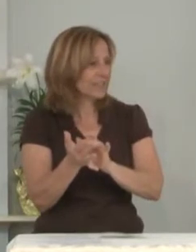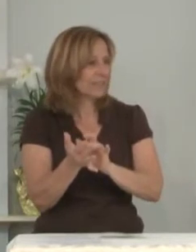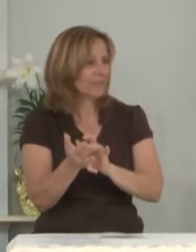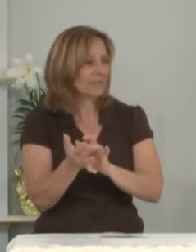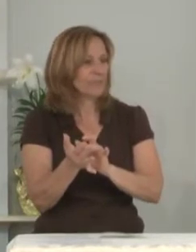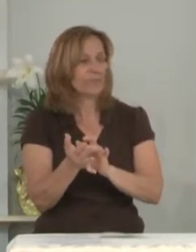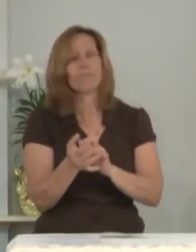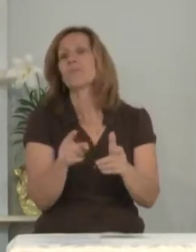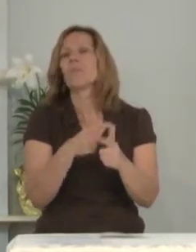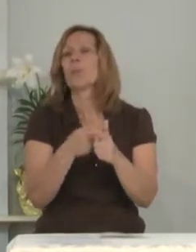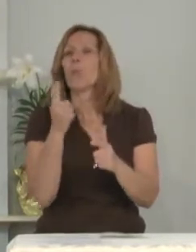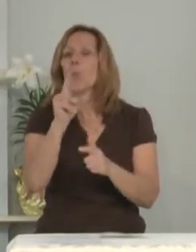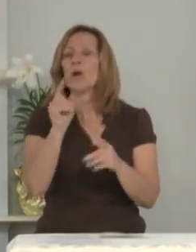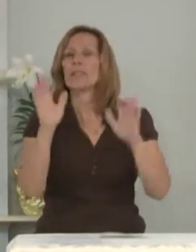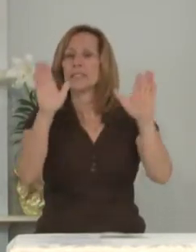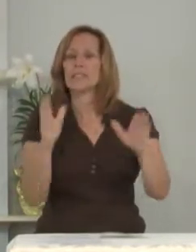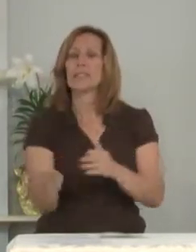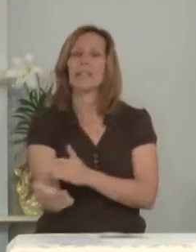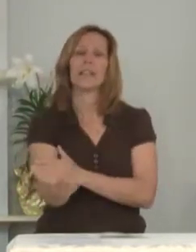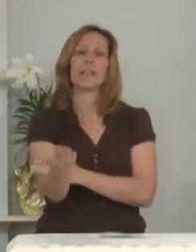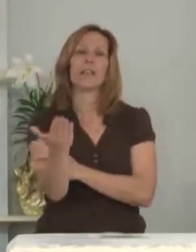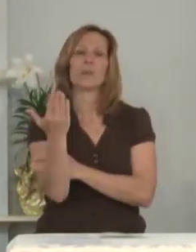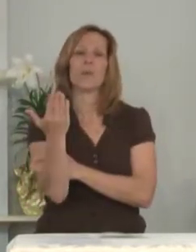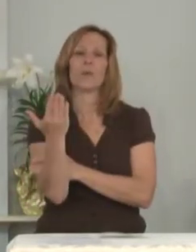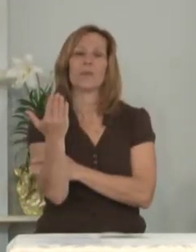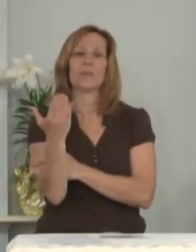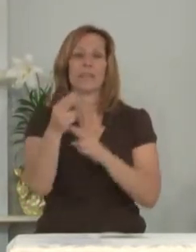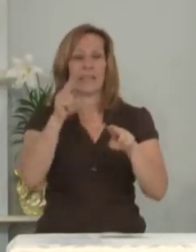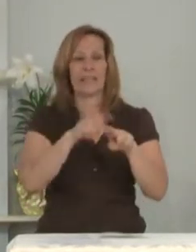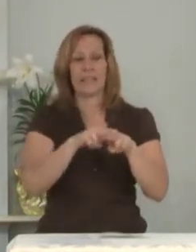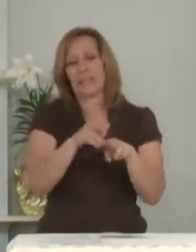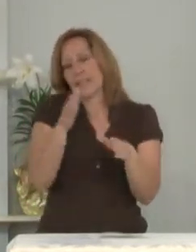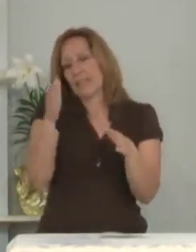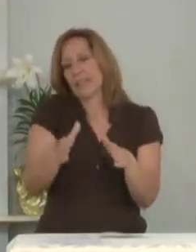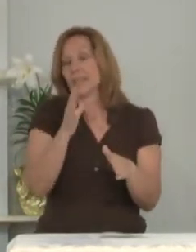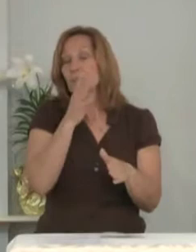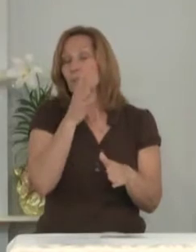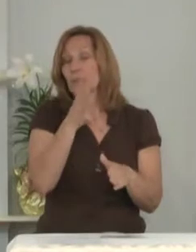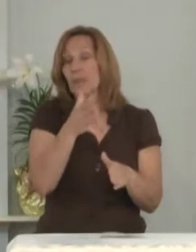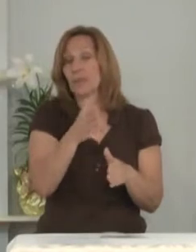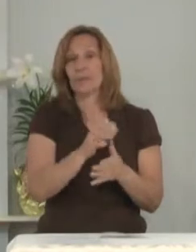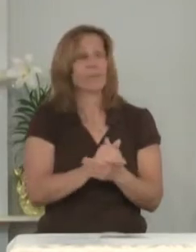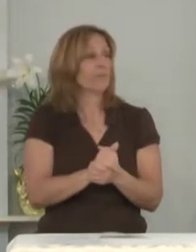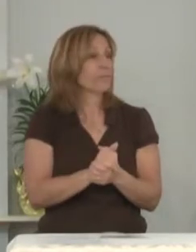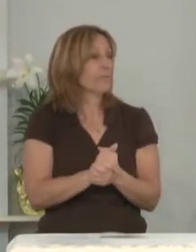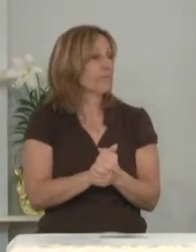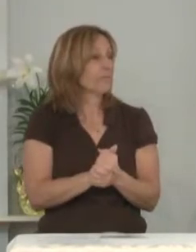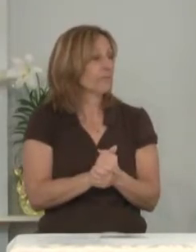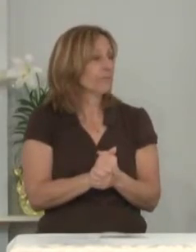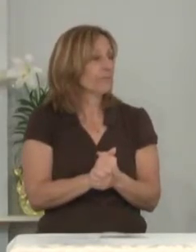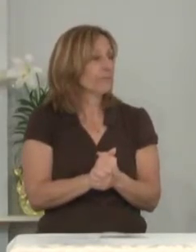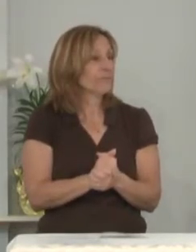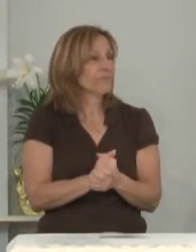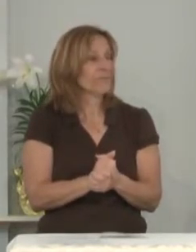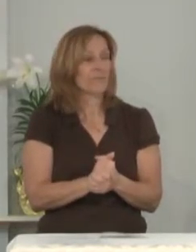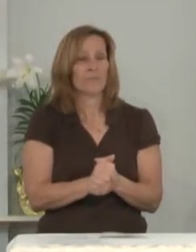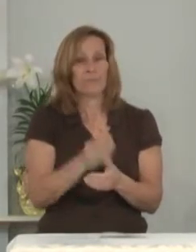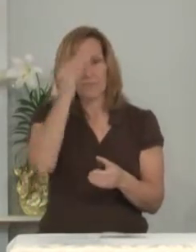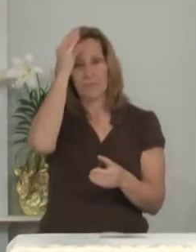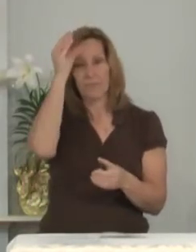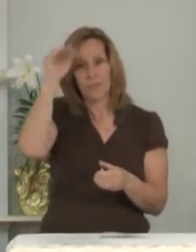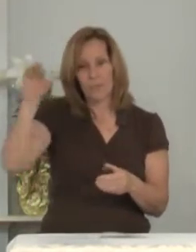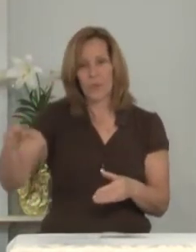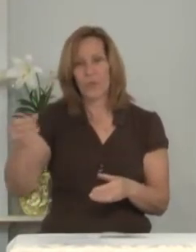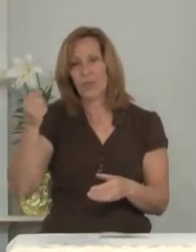Then one Sunday morning, sitting next to his mother, he realized